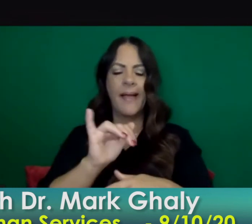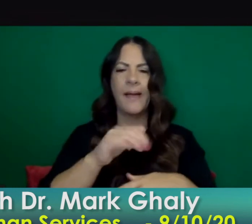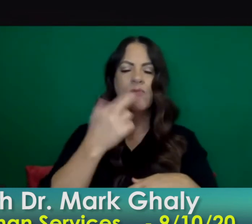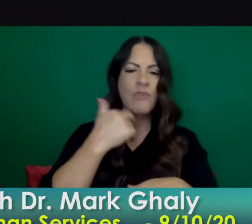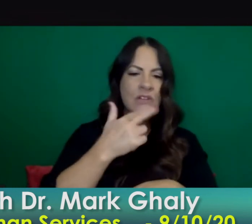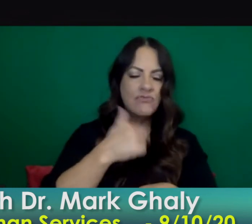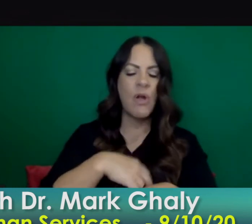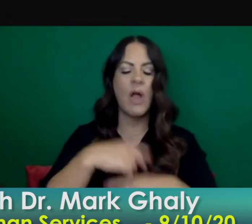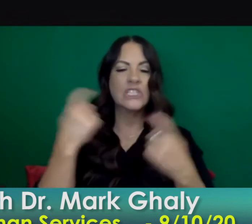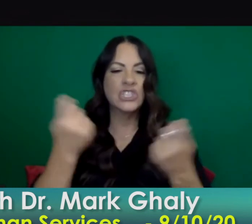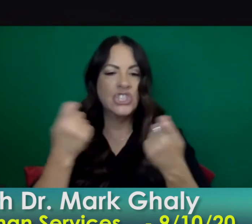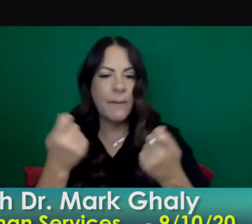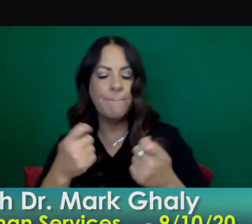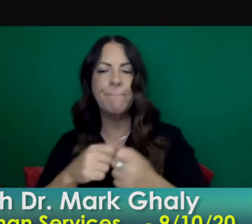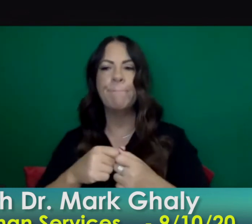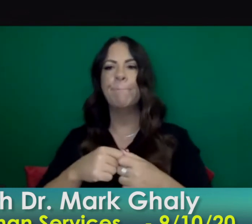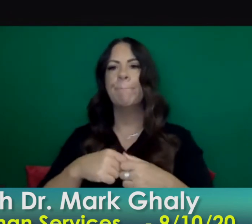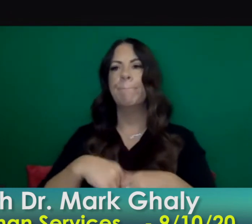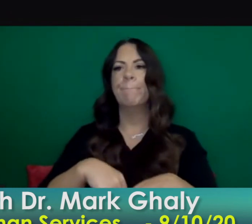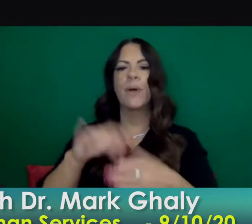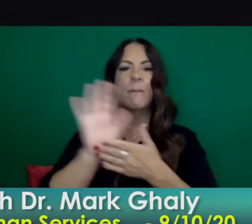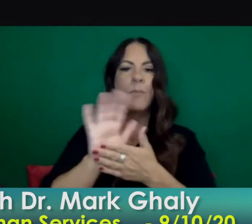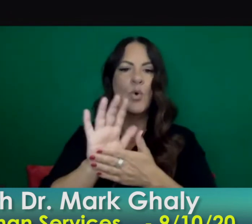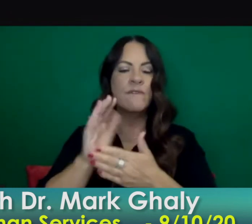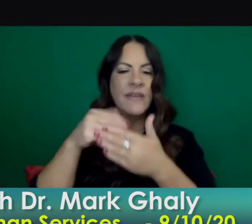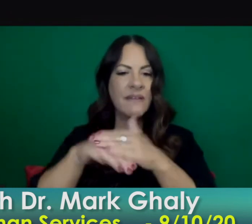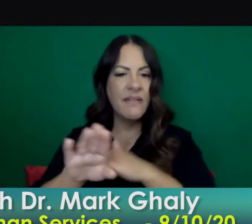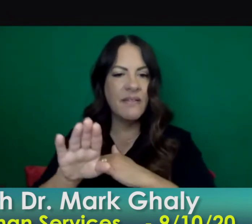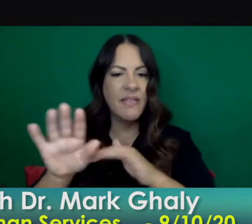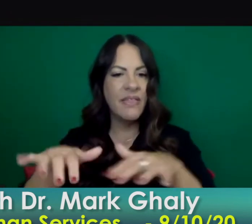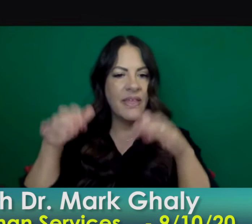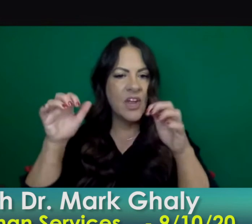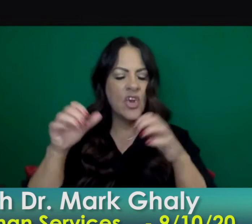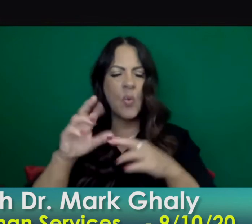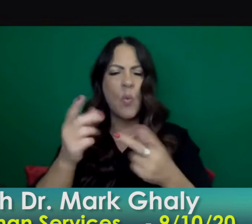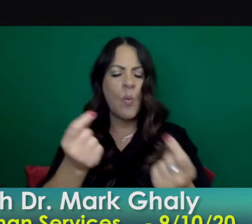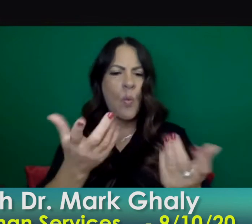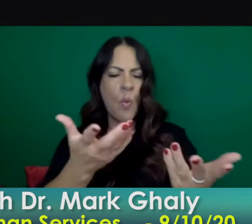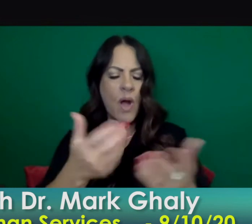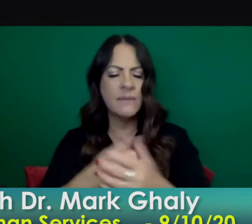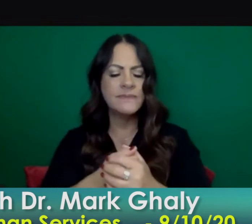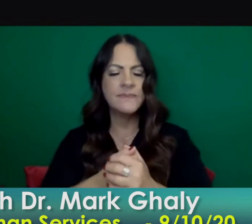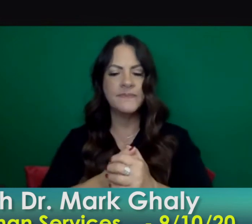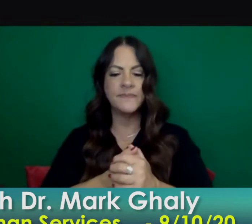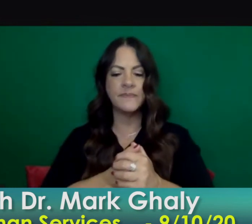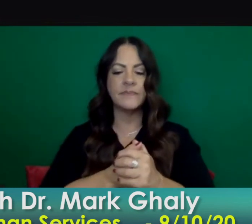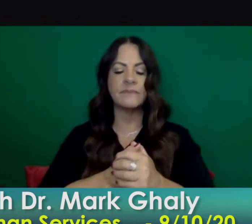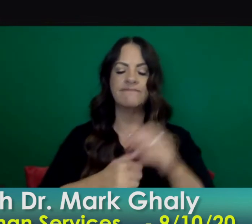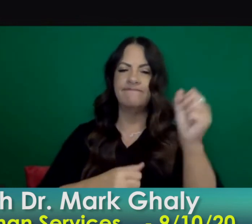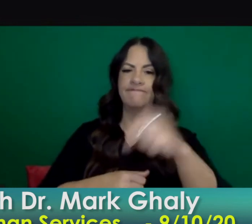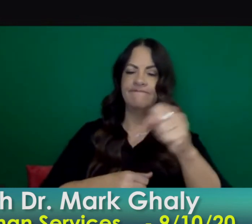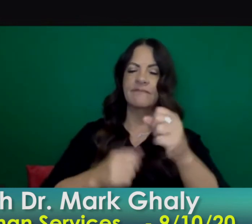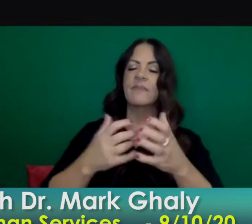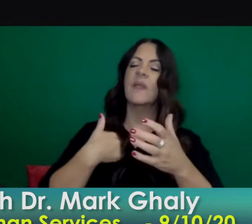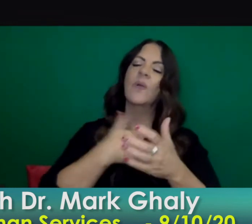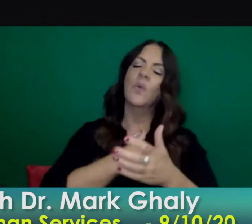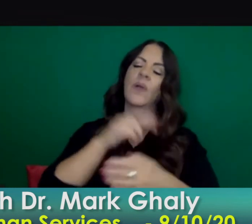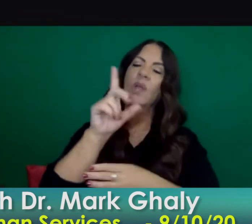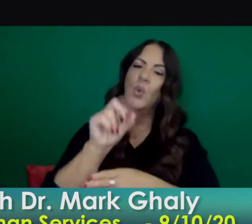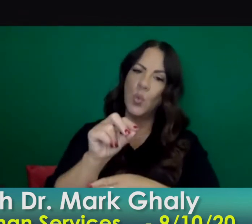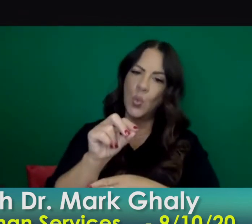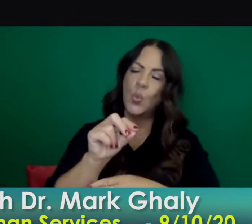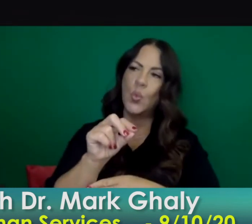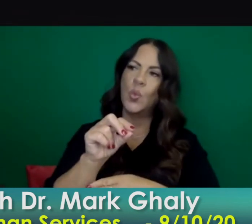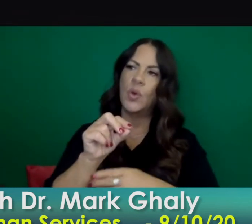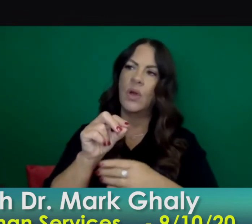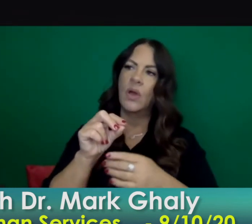the major outbreaks are occurring yeah a really excellent question thank you a lot of focus has been on how you move forward